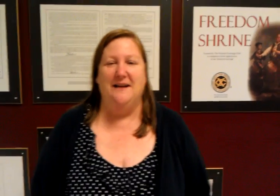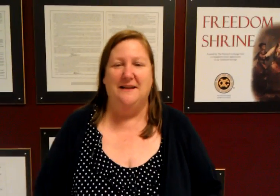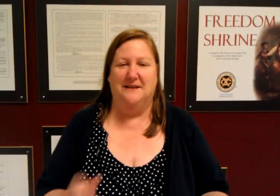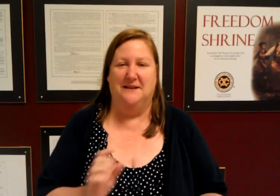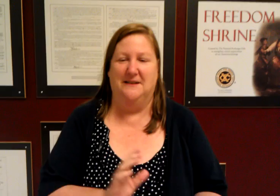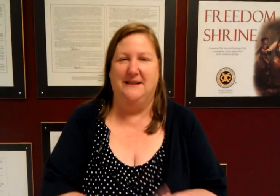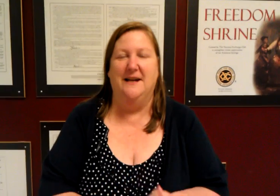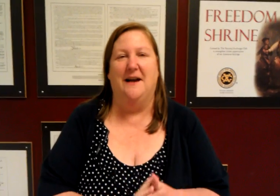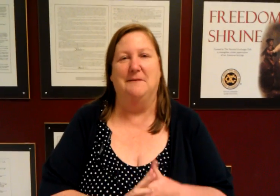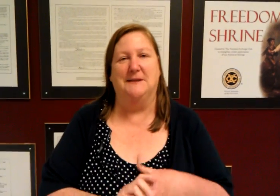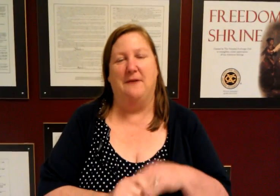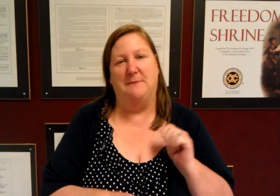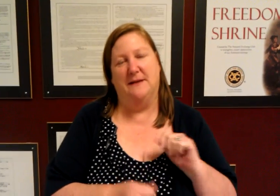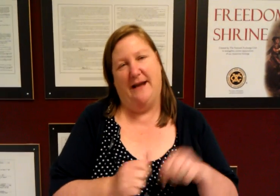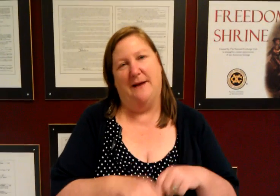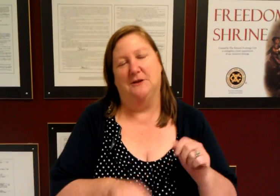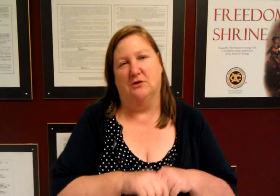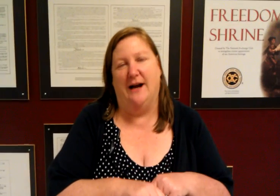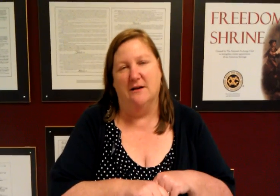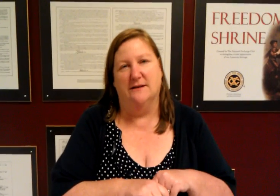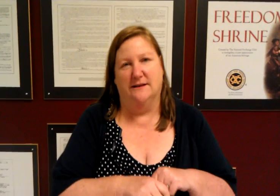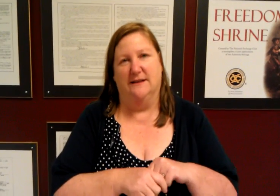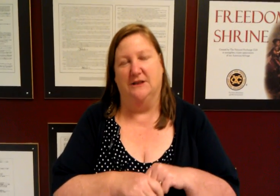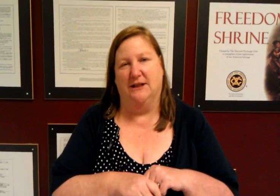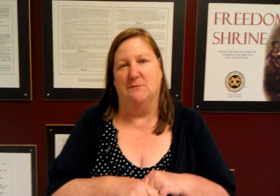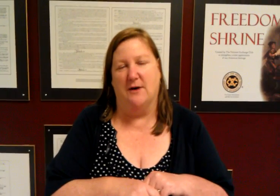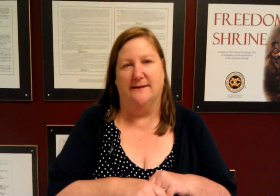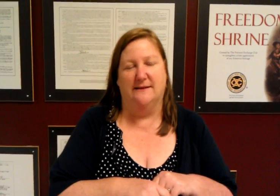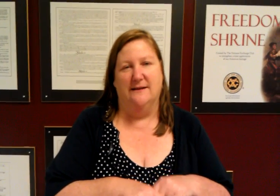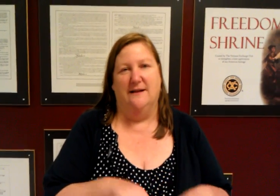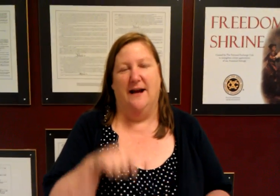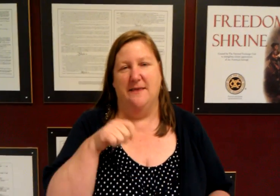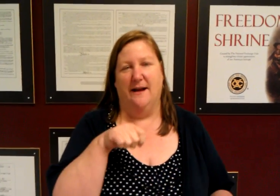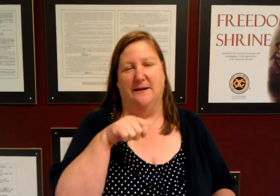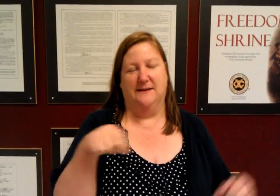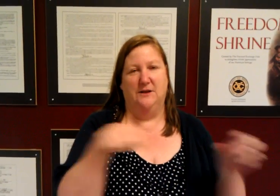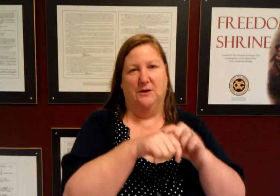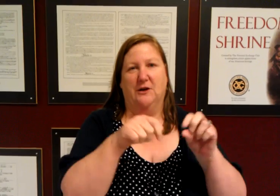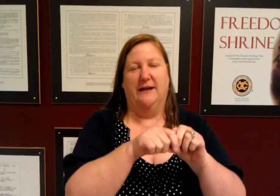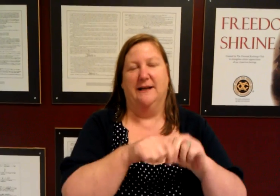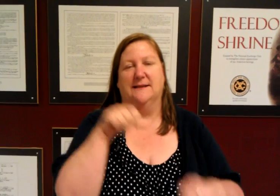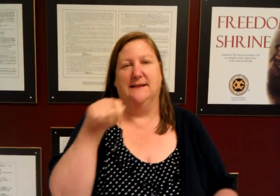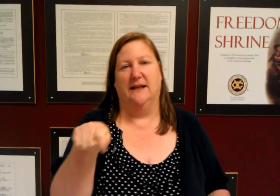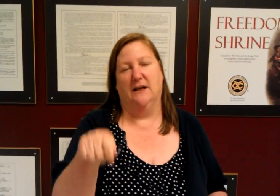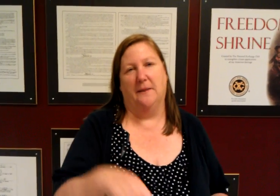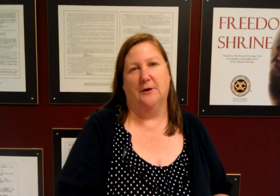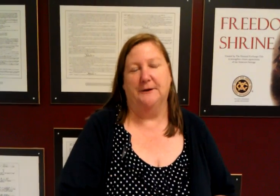that where you're wrapping it or yeah I'm just wrapping the cabbage around the chicken breast and then skewering it and sticking it on the grill